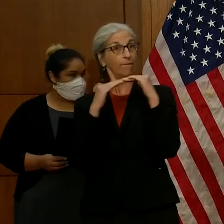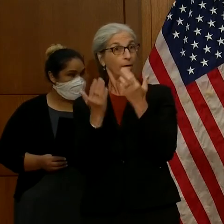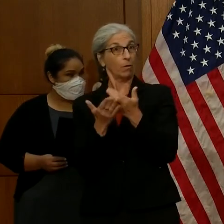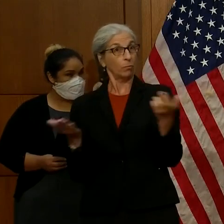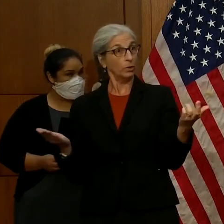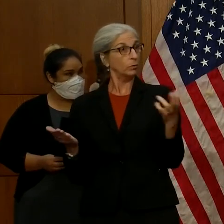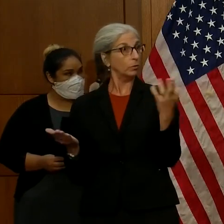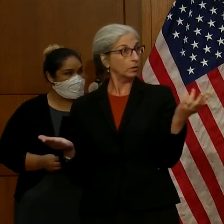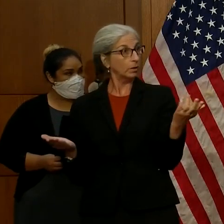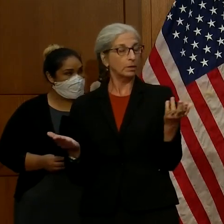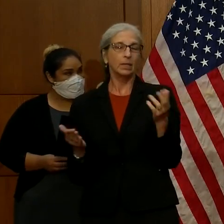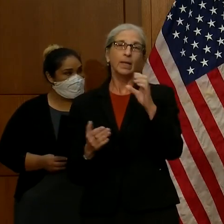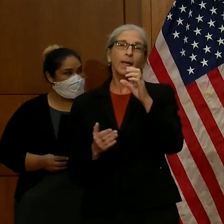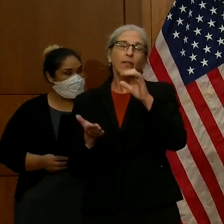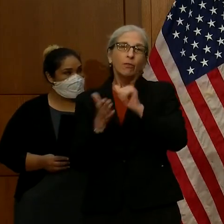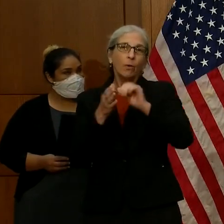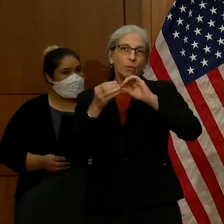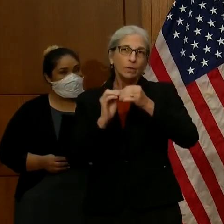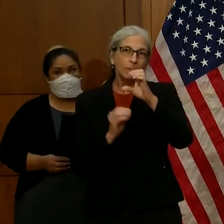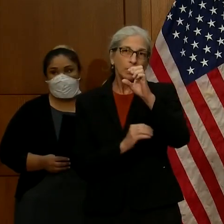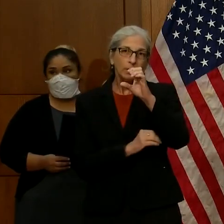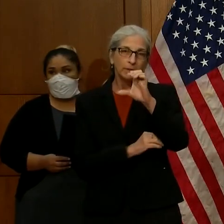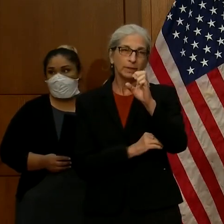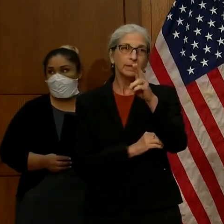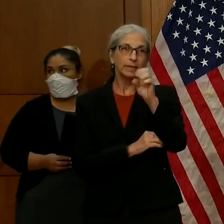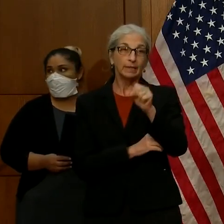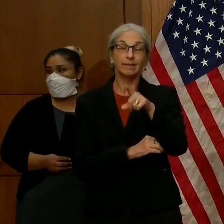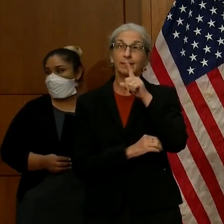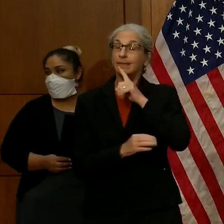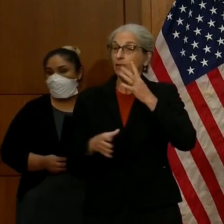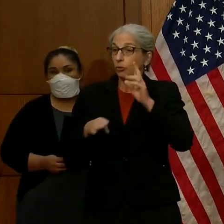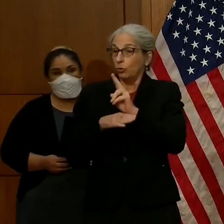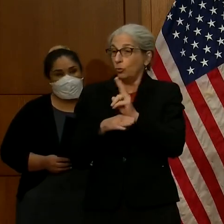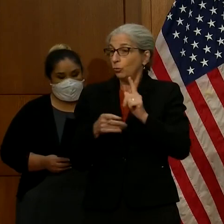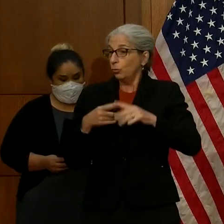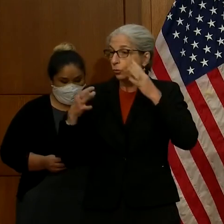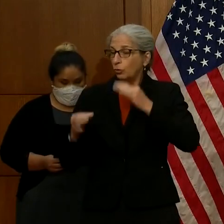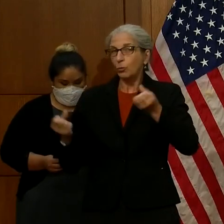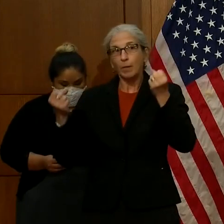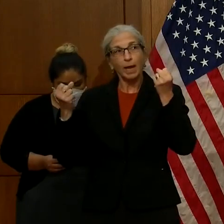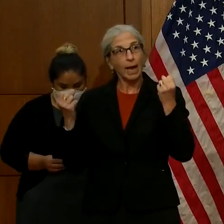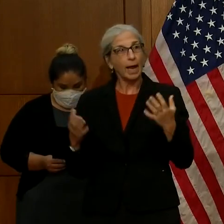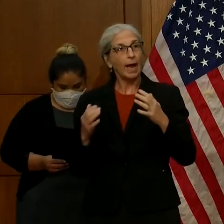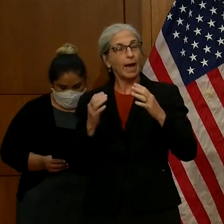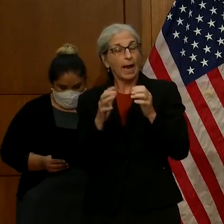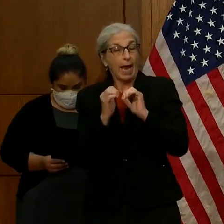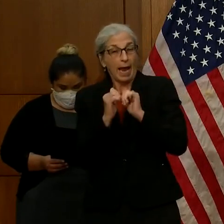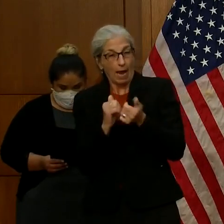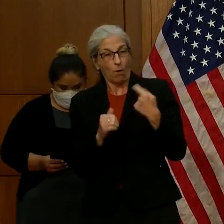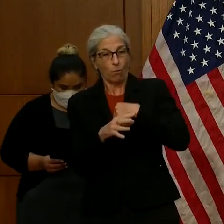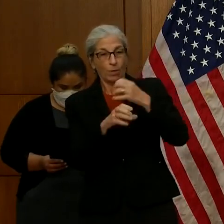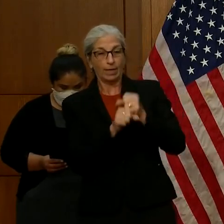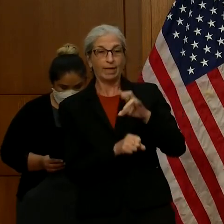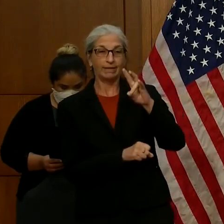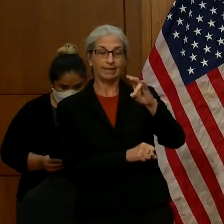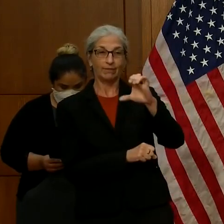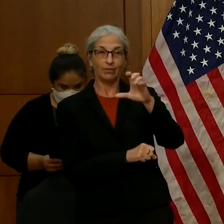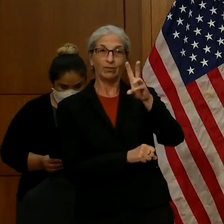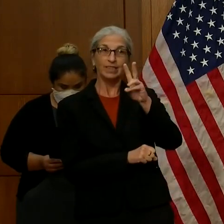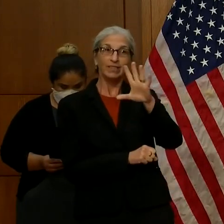how more than $675 billion in federal funding is allocated.